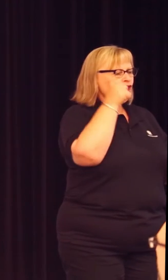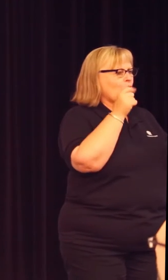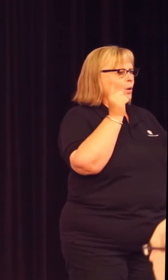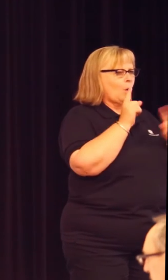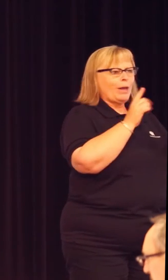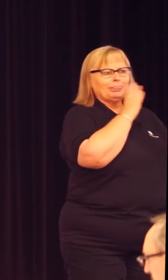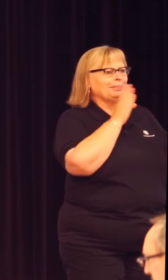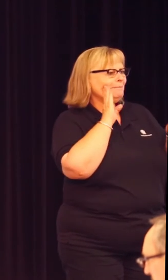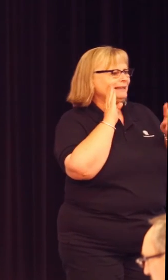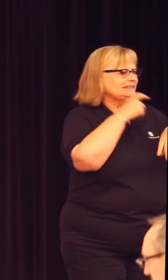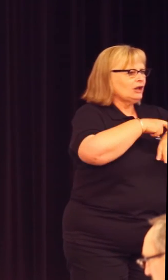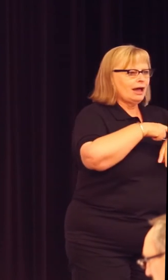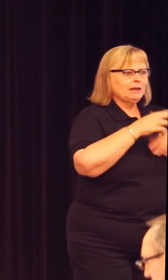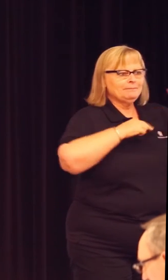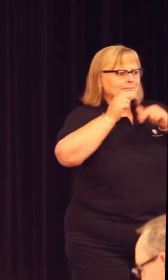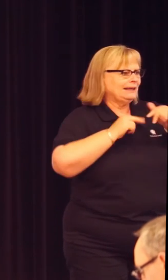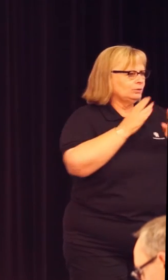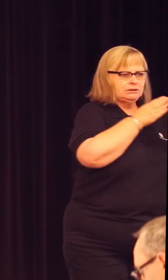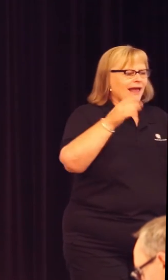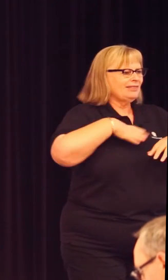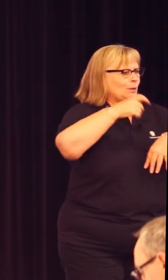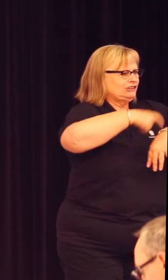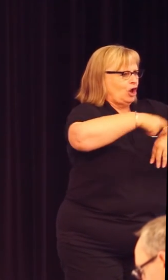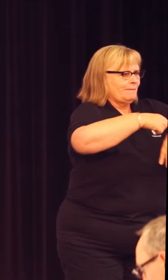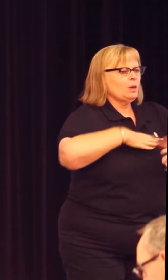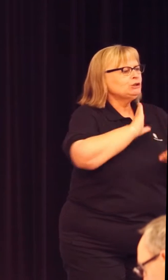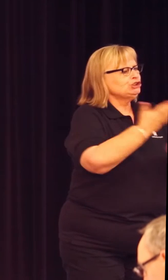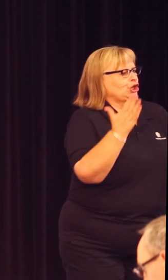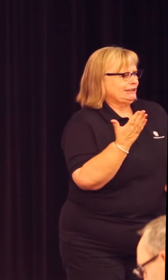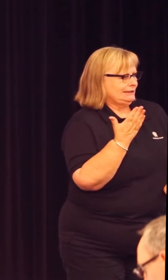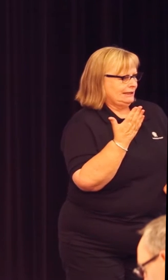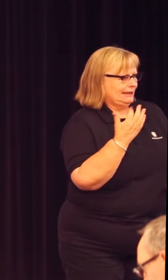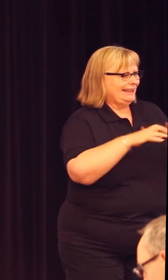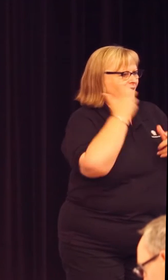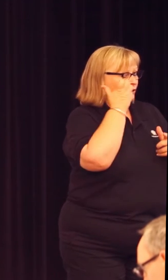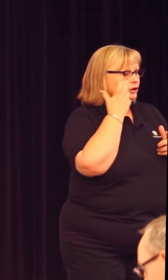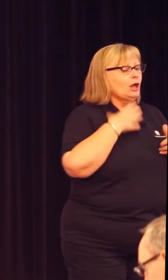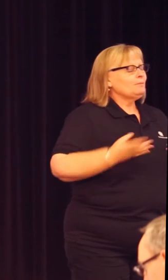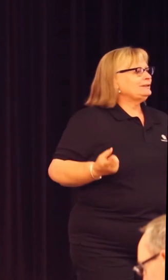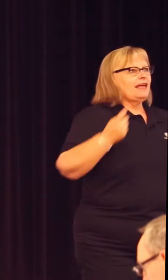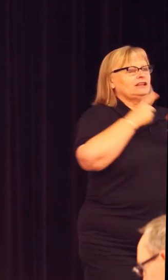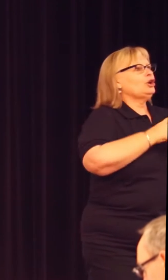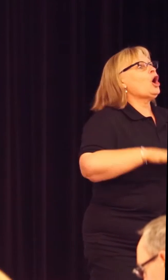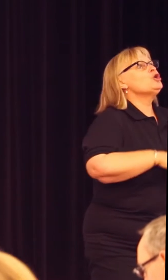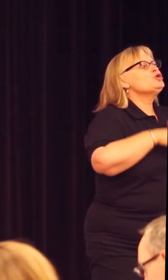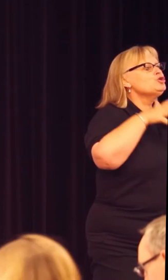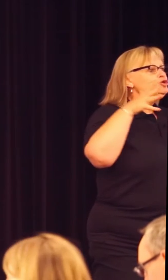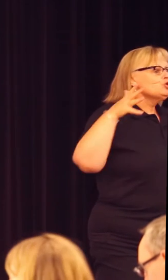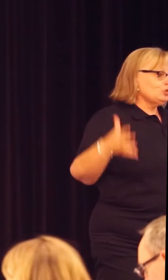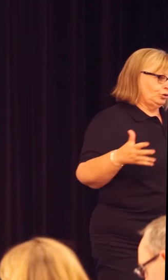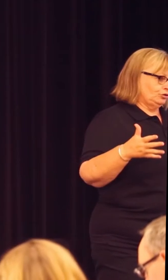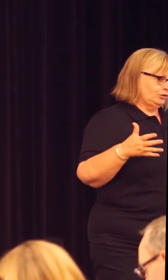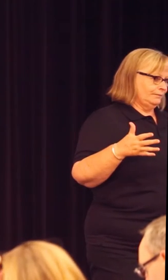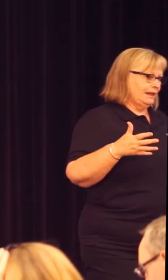demolition will be before we get new buildings and all of this. They want some certainty because this change is so big. To navigate